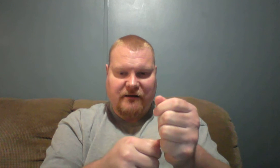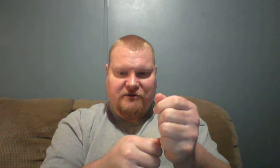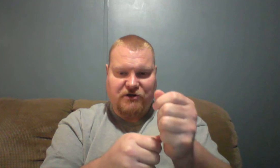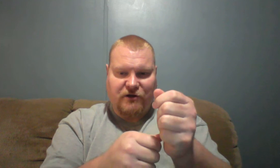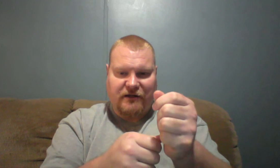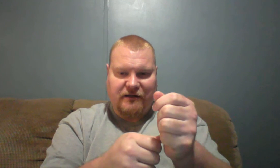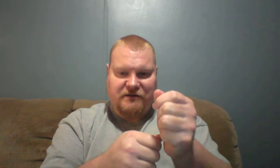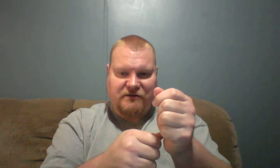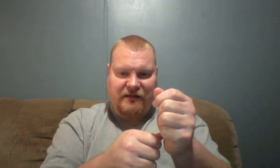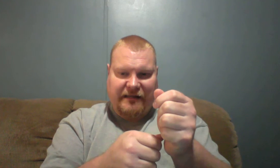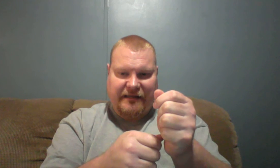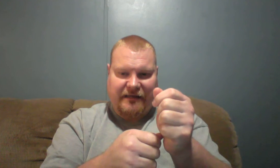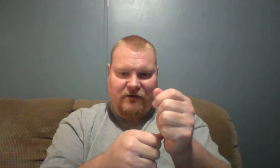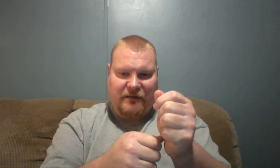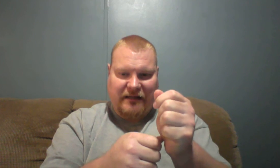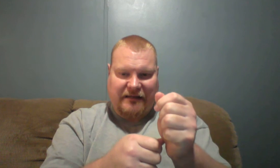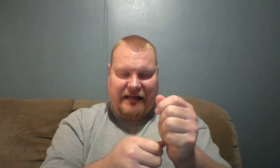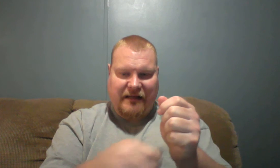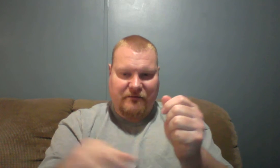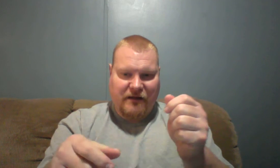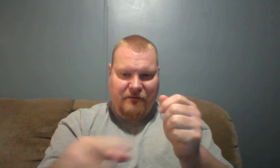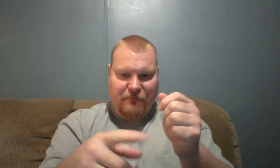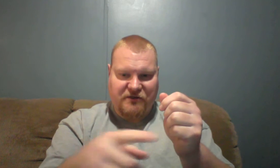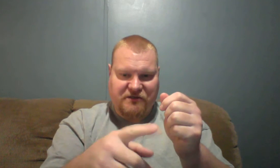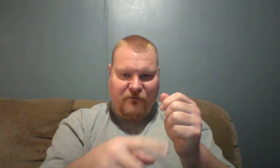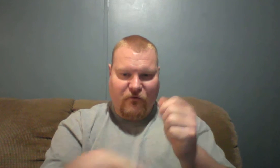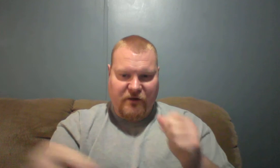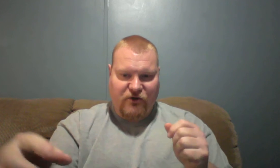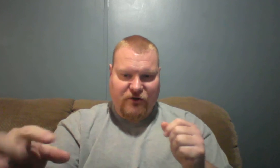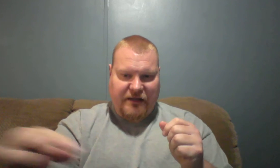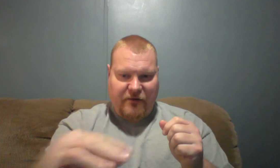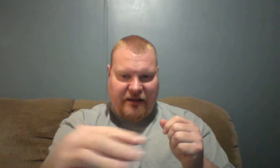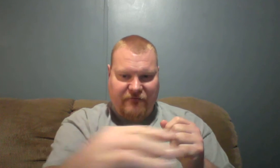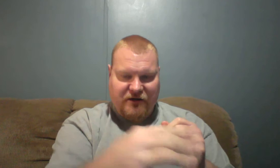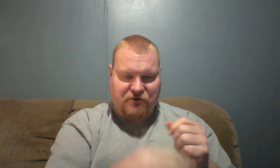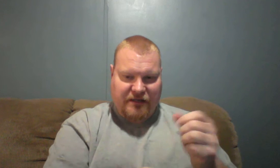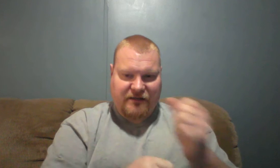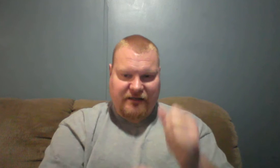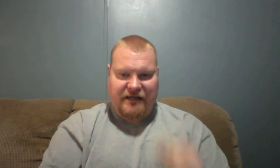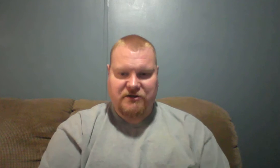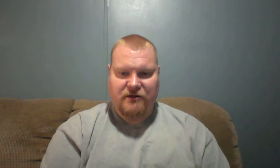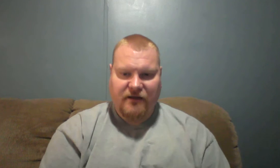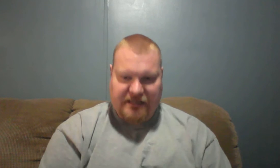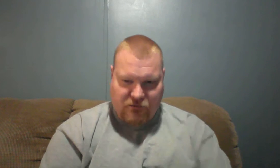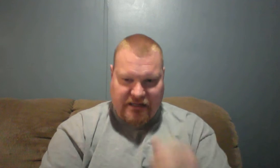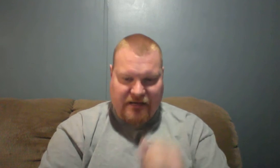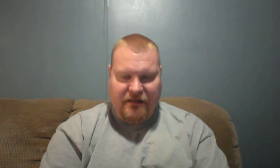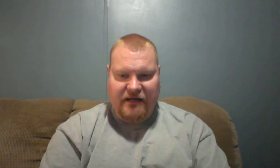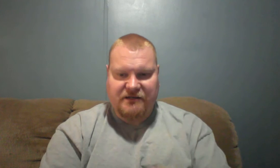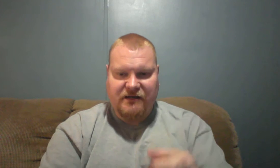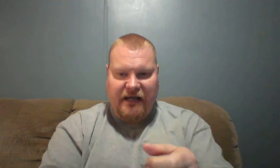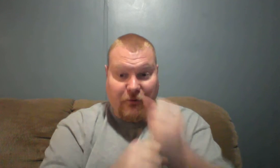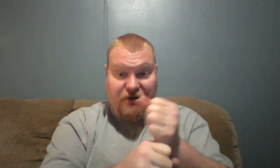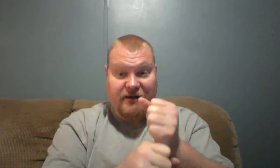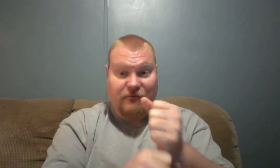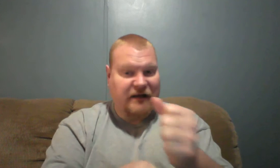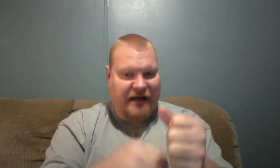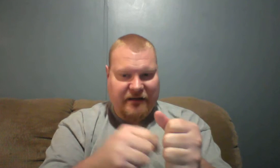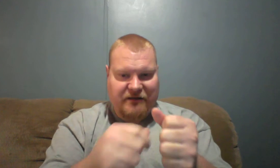jerking it just a little bit like that and putting some movement to it that way that fish will get the attention. what the enemy does. And when you get online he just